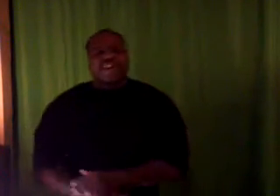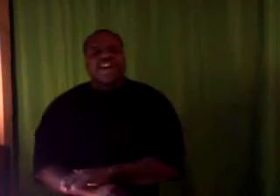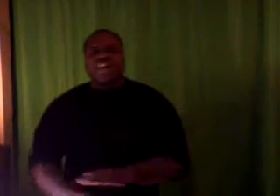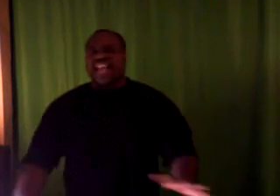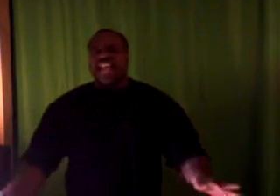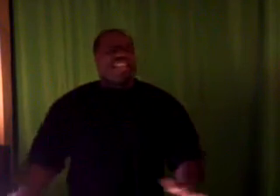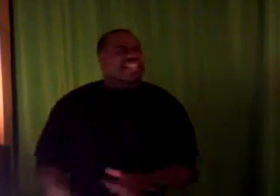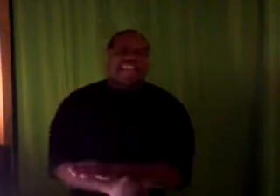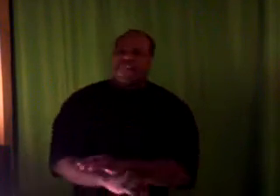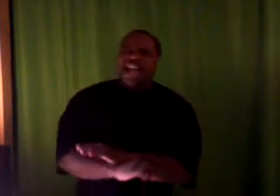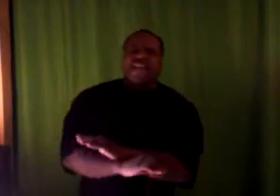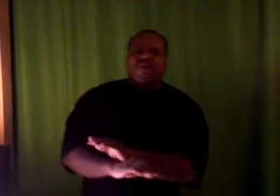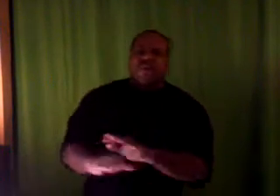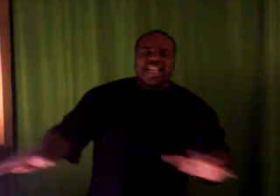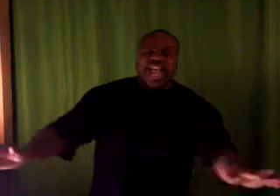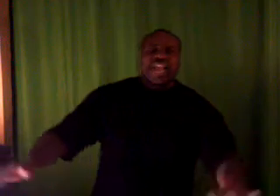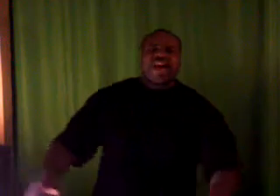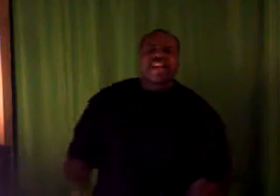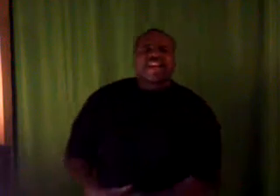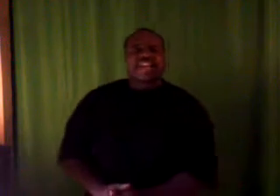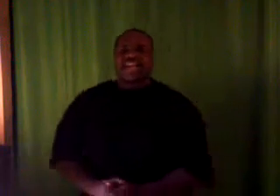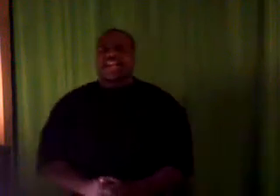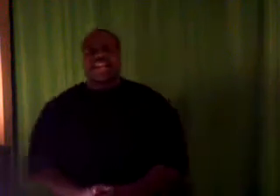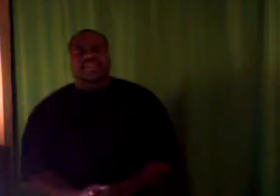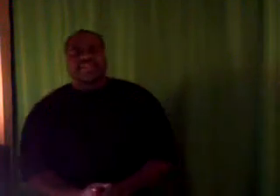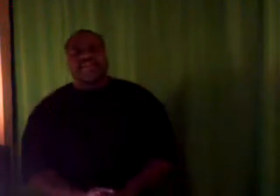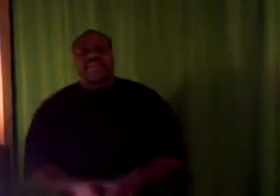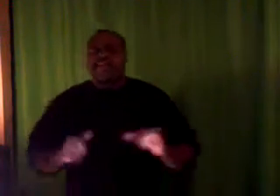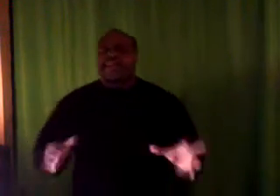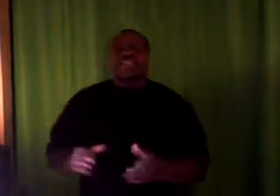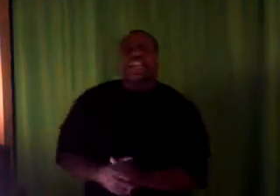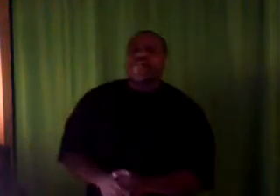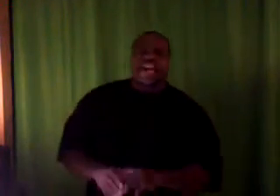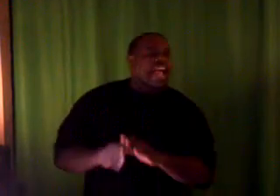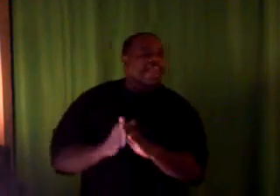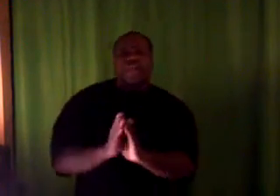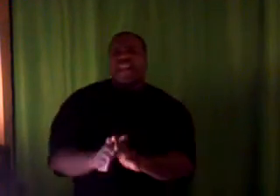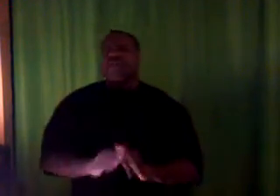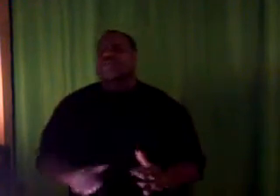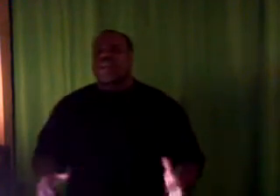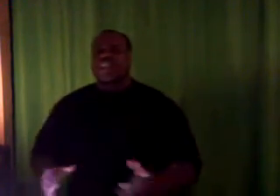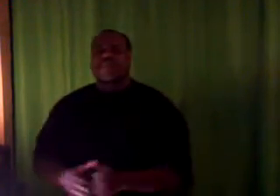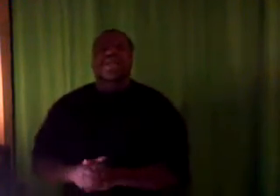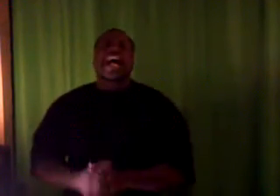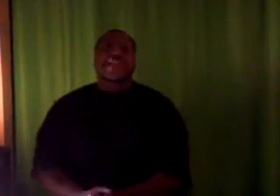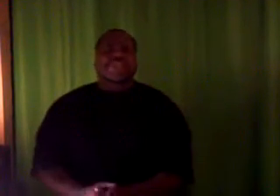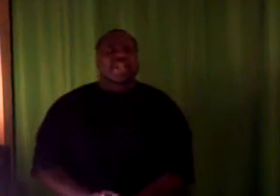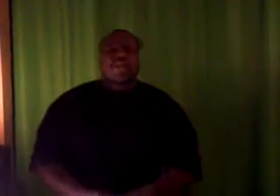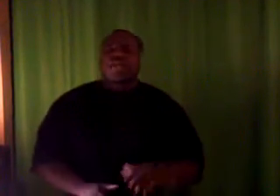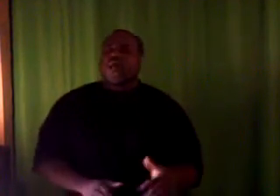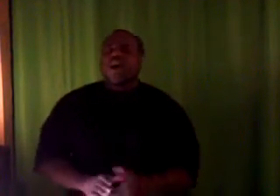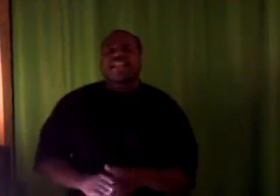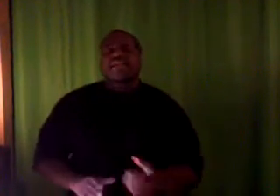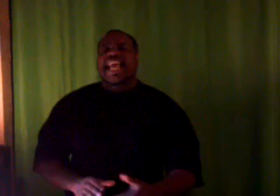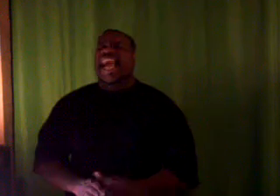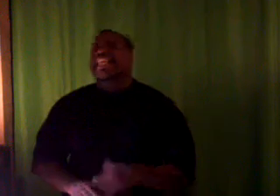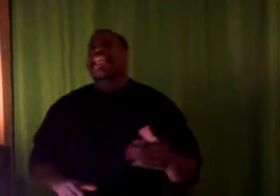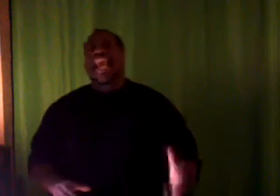that thug life. That stuff, man, ain't no good at none of that stuff. I'm going to tell you right now, if you don't have them straightening up your life, you're going to wind up dead and in